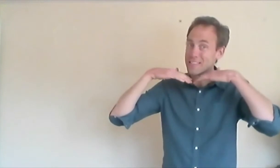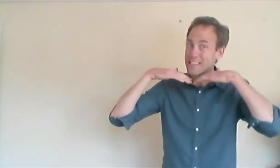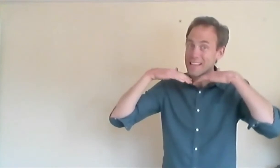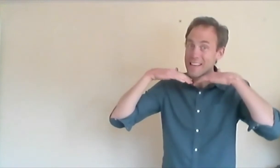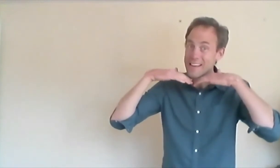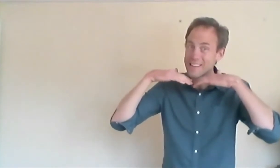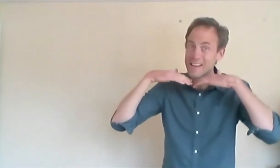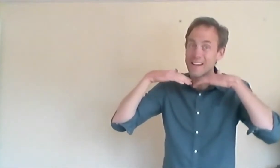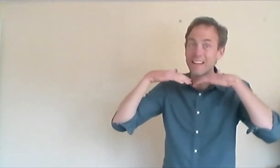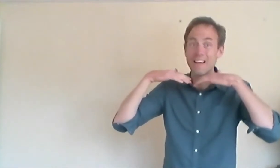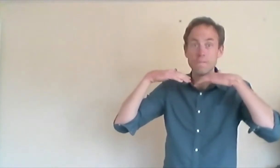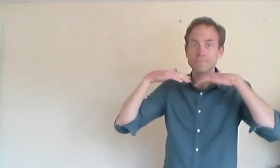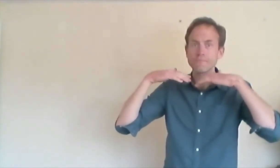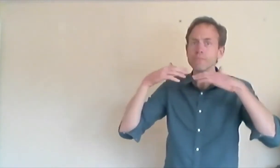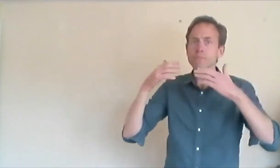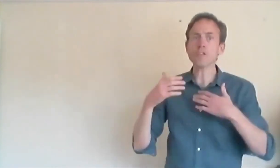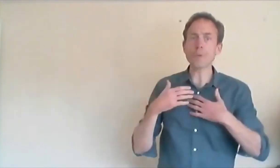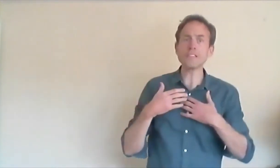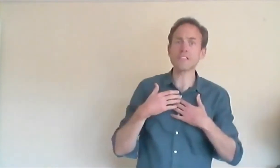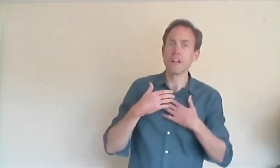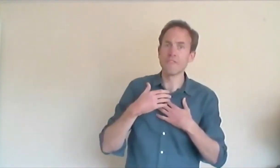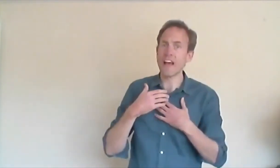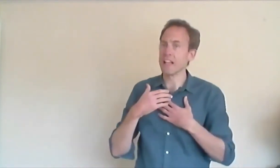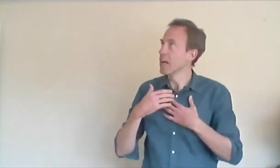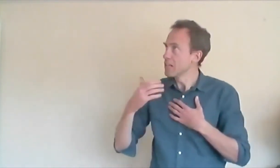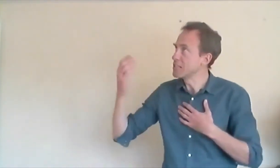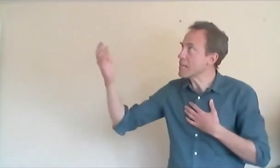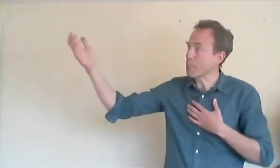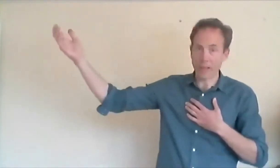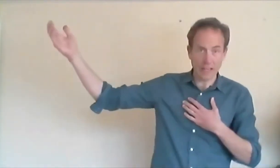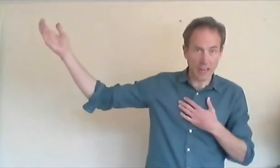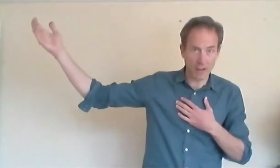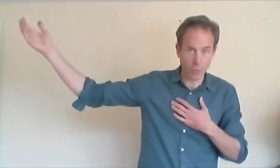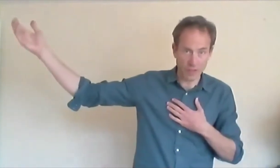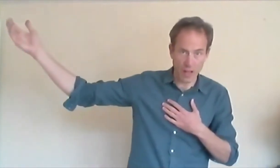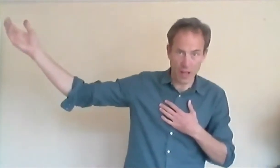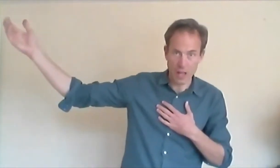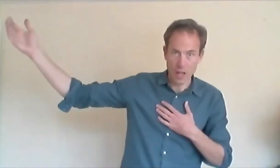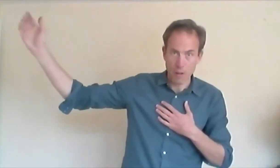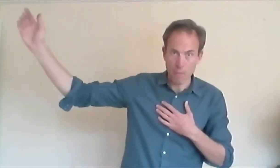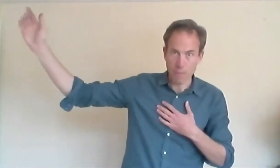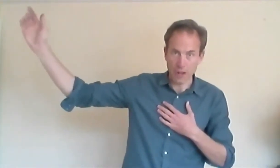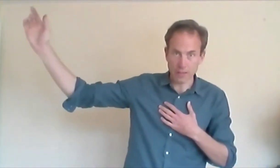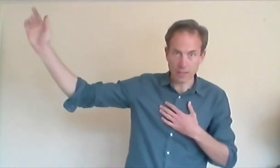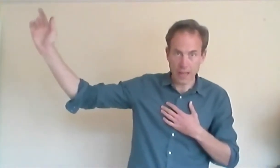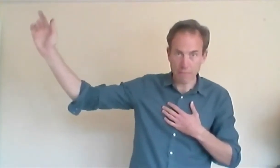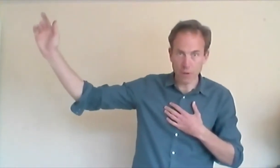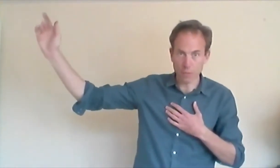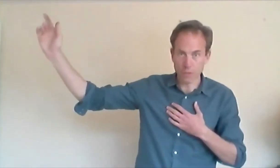girl. The prince fell deeply in love with her. But at that moment,